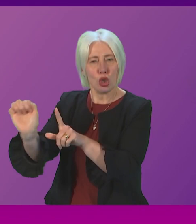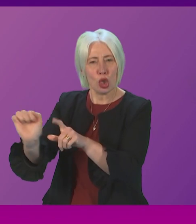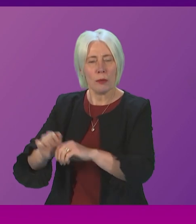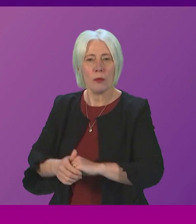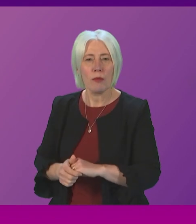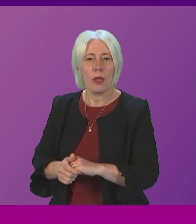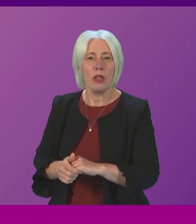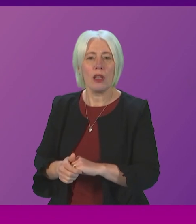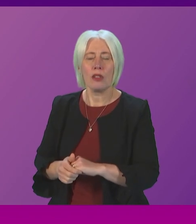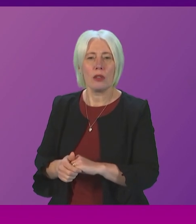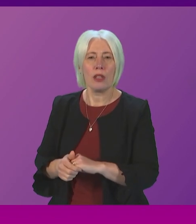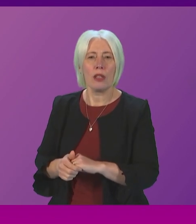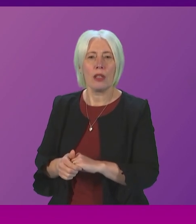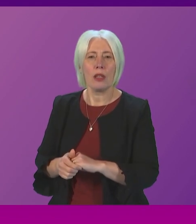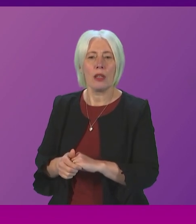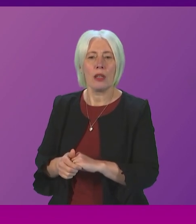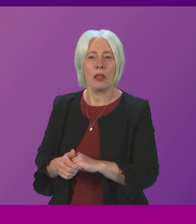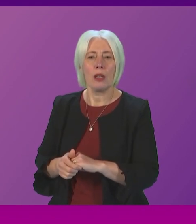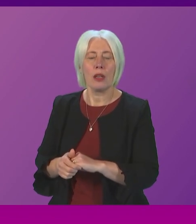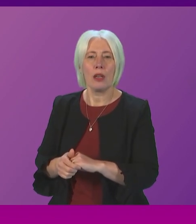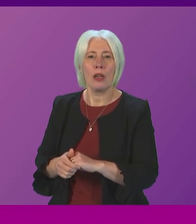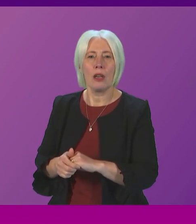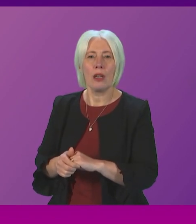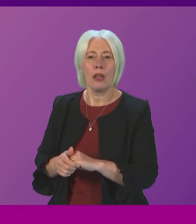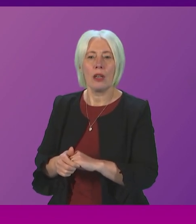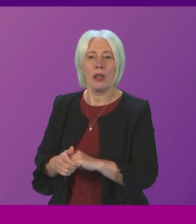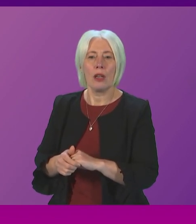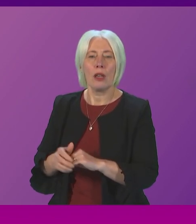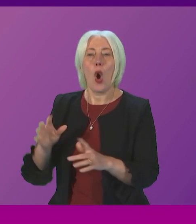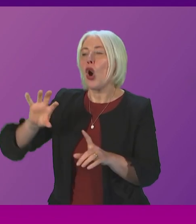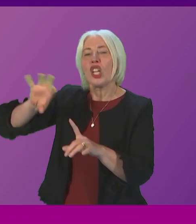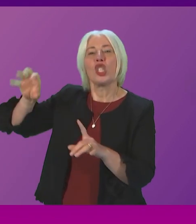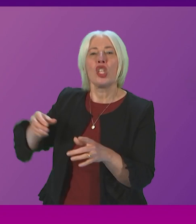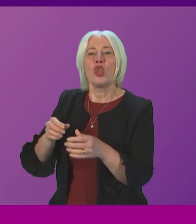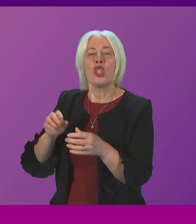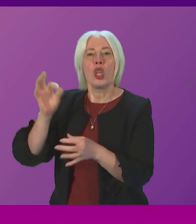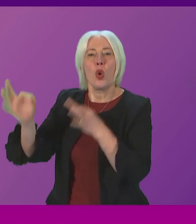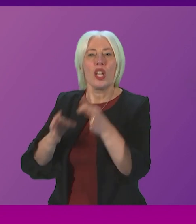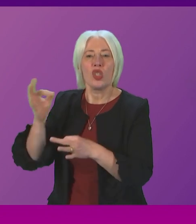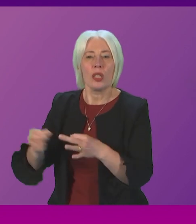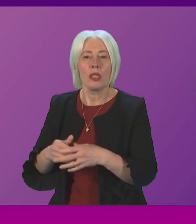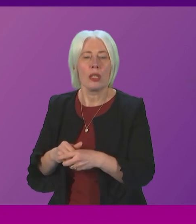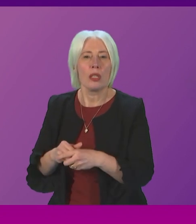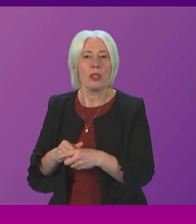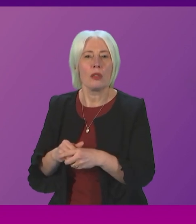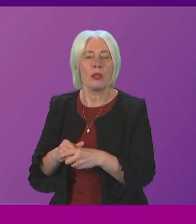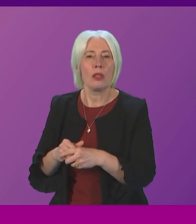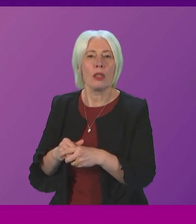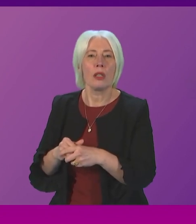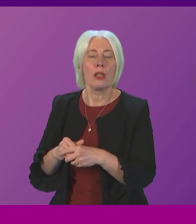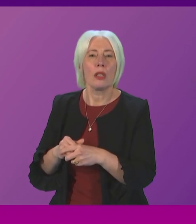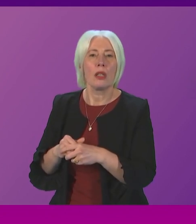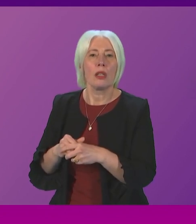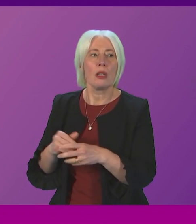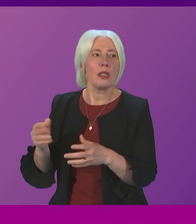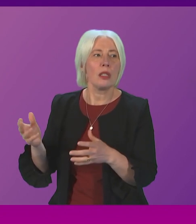Thompson sorry it was a constituency one one Katie Clark government